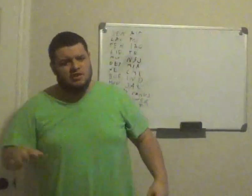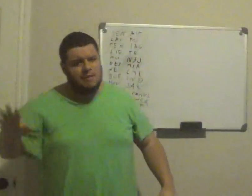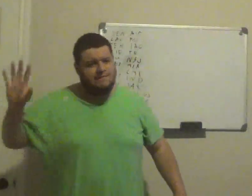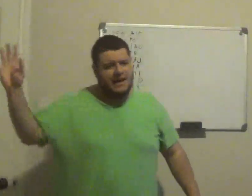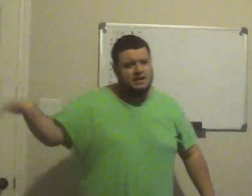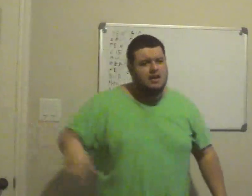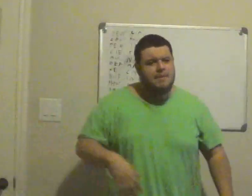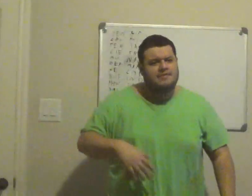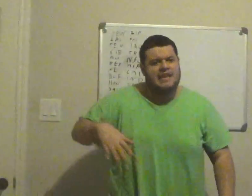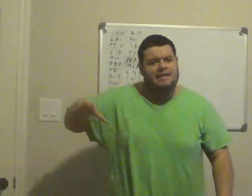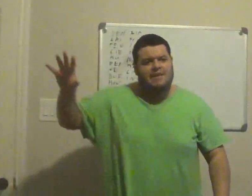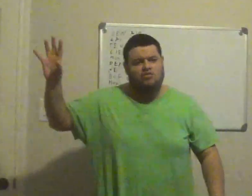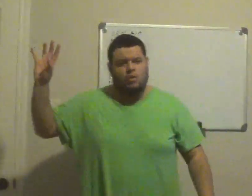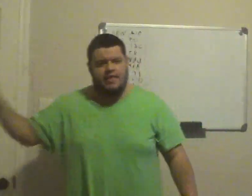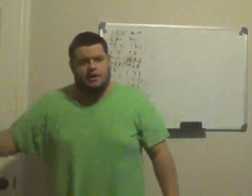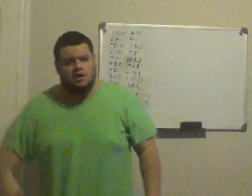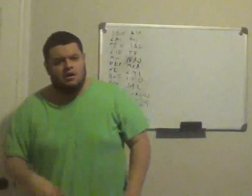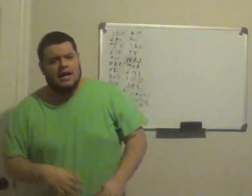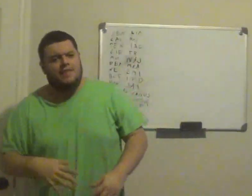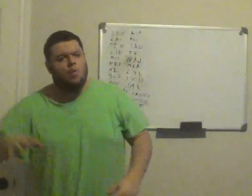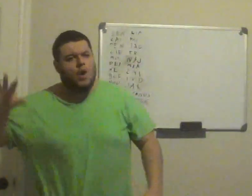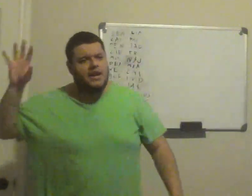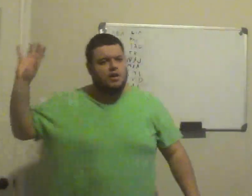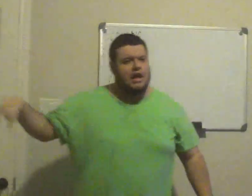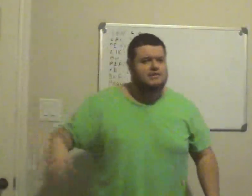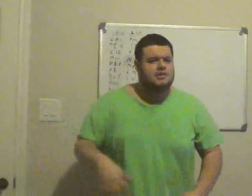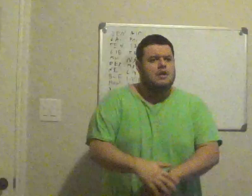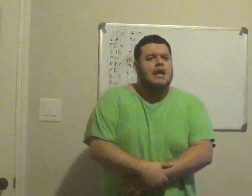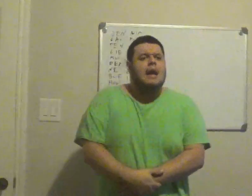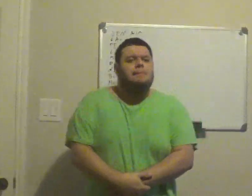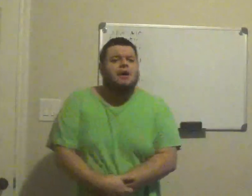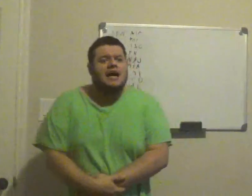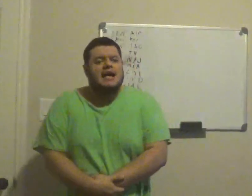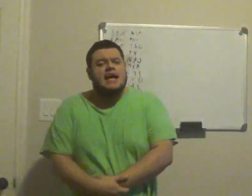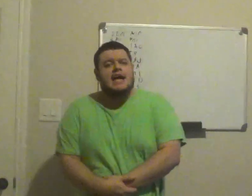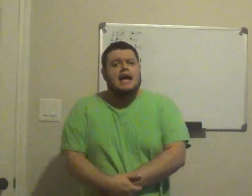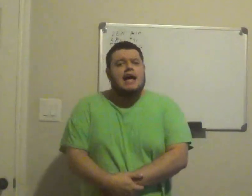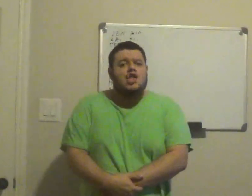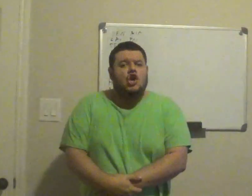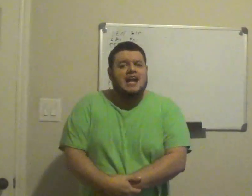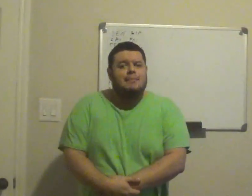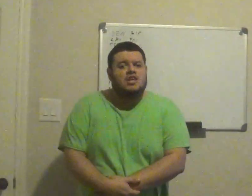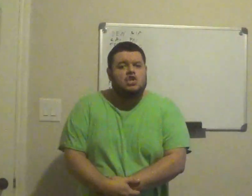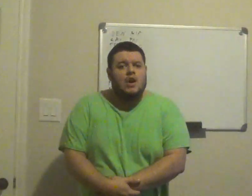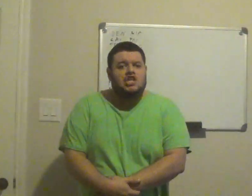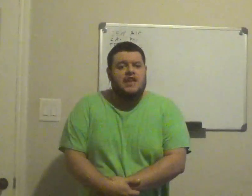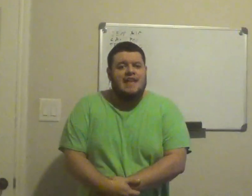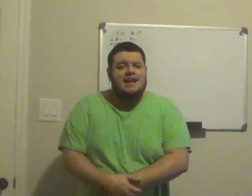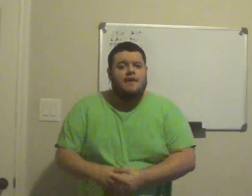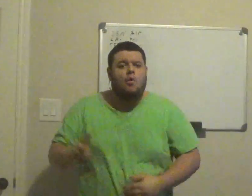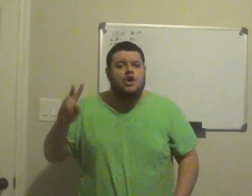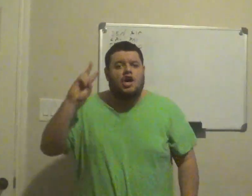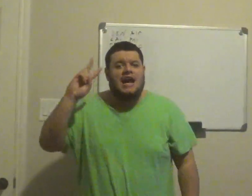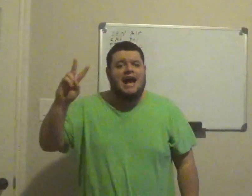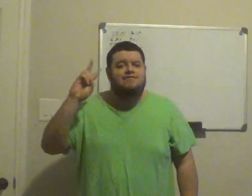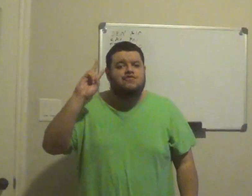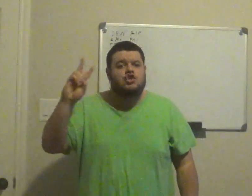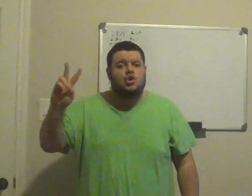they'll be fine, because they have history there, and they're winning a lot, but, you're going to have a situation in the NFL, where you're going to have two